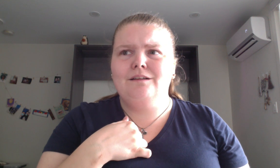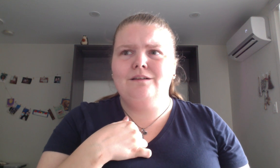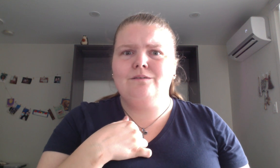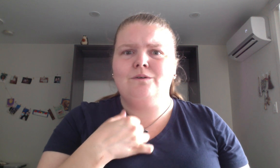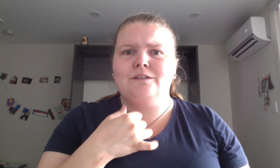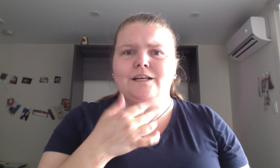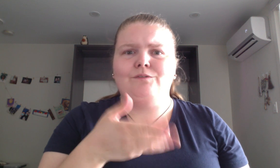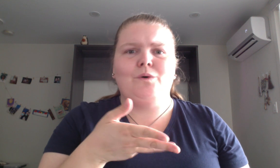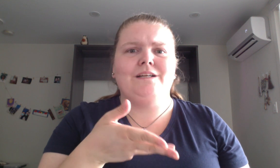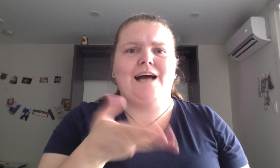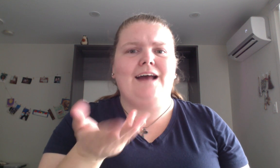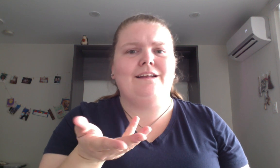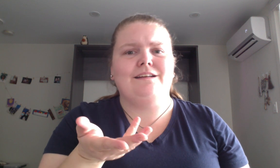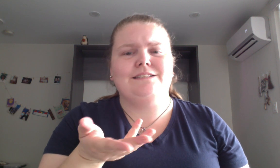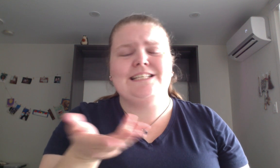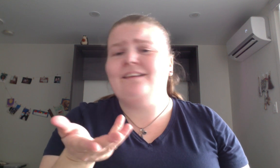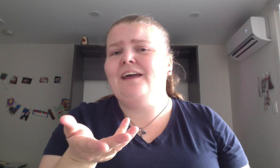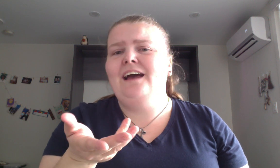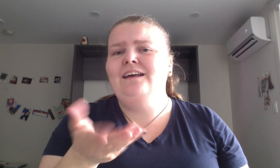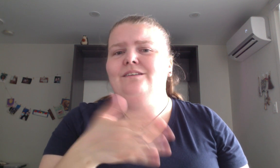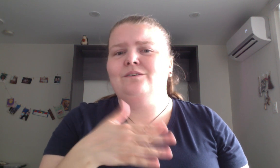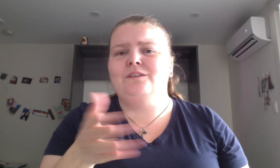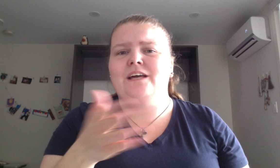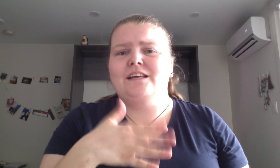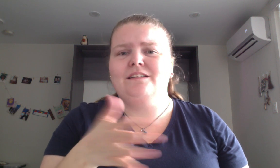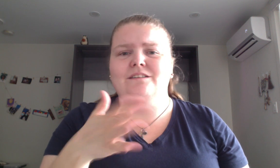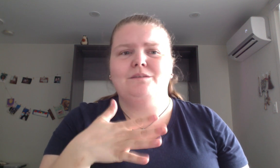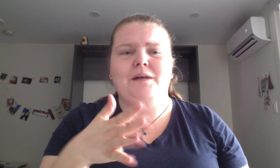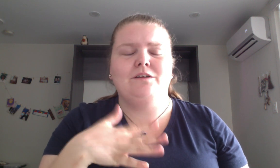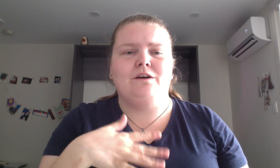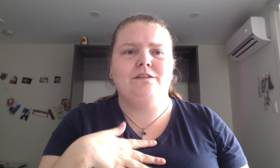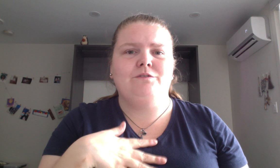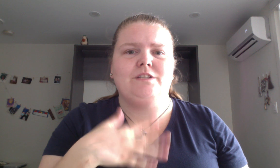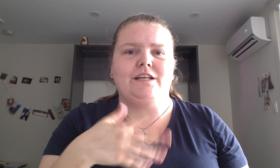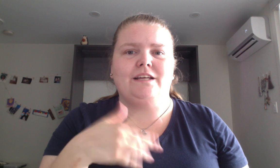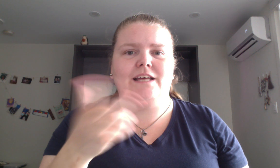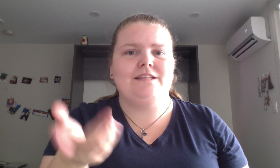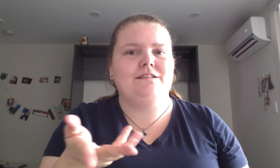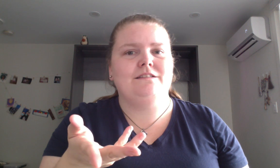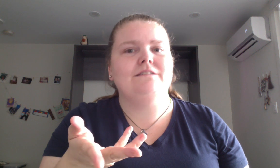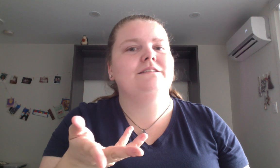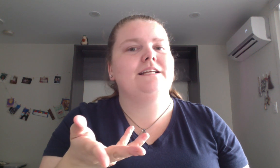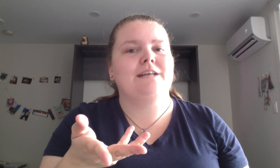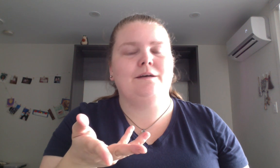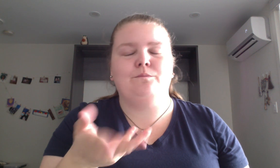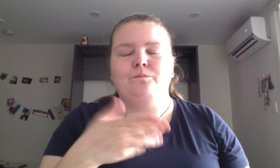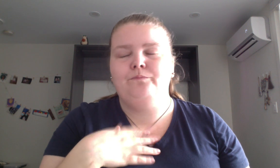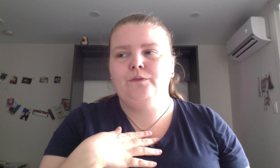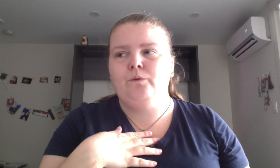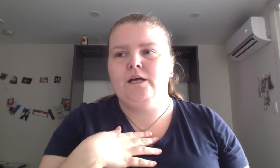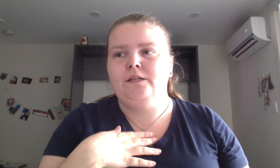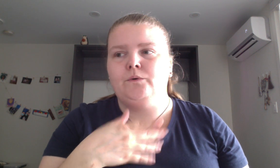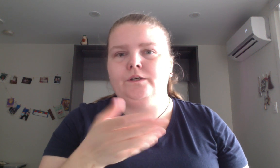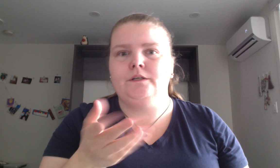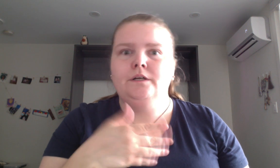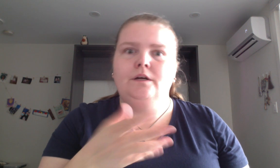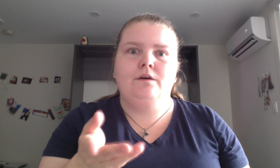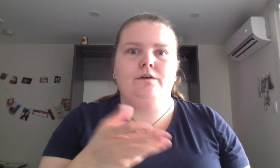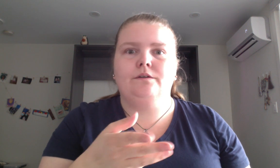or like if you want to add it to that or like depending on if you take like that nighttime one or um